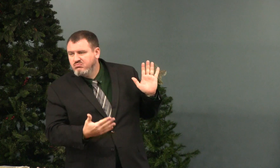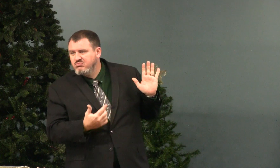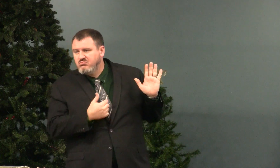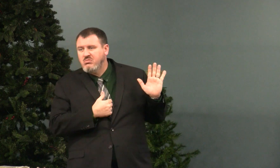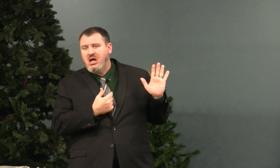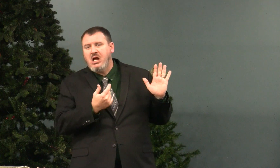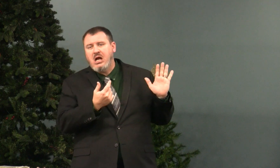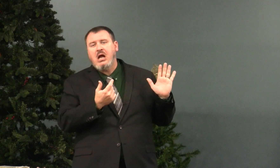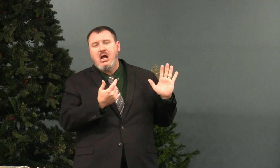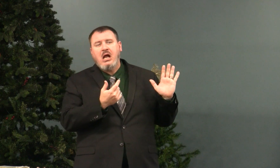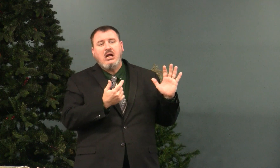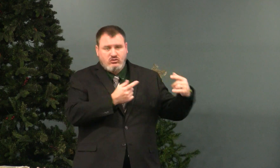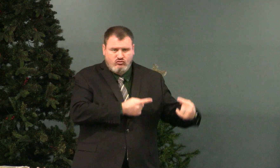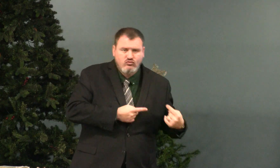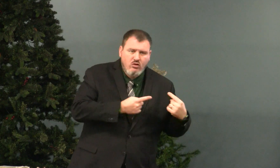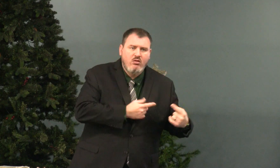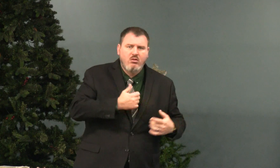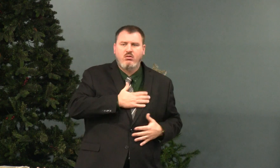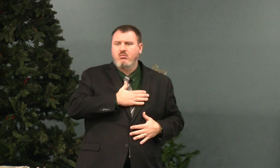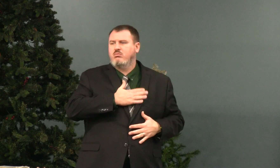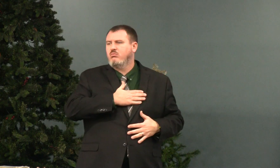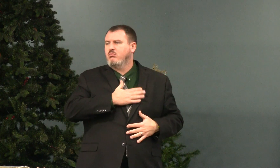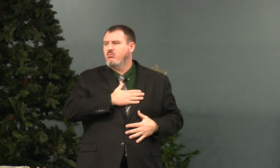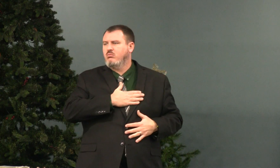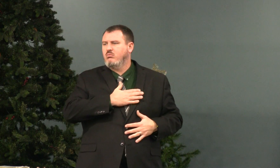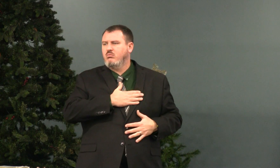Now I admit, I struggle with this.